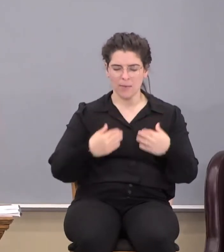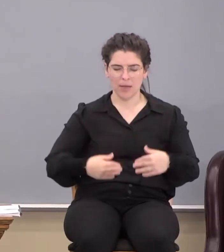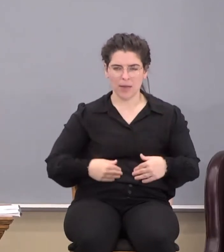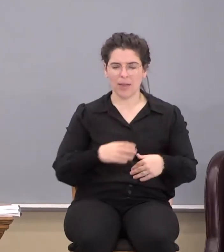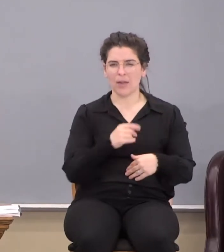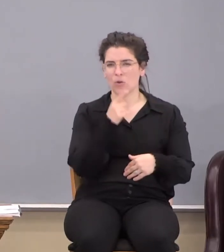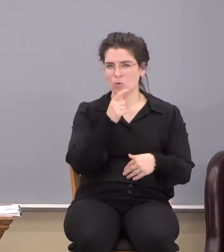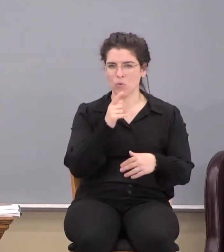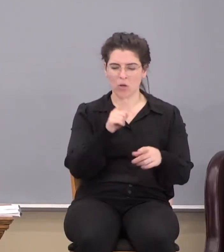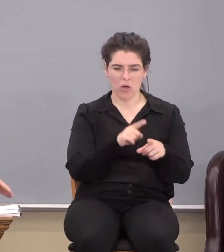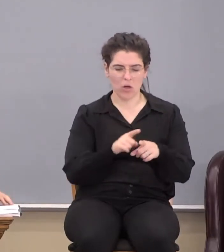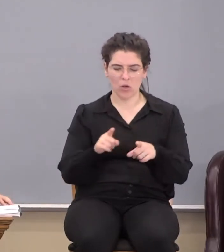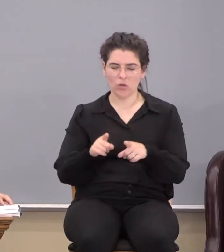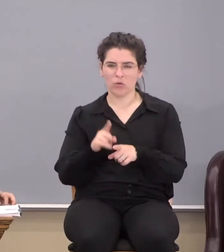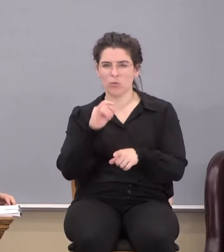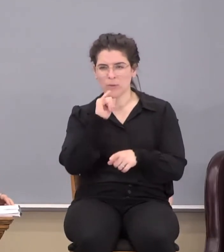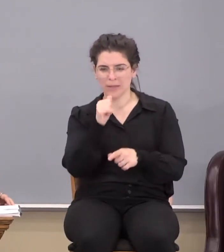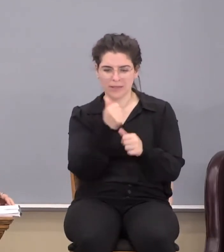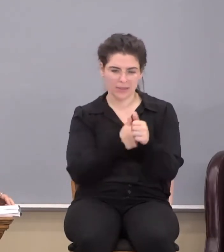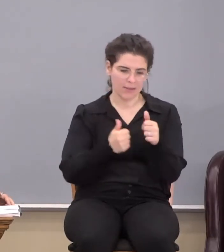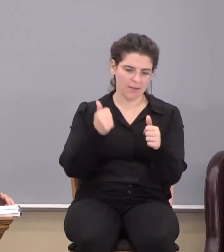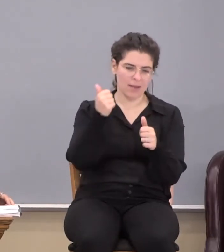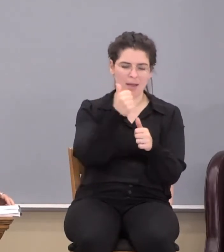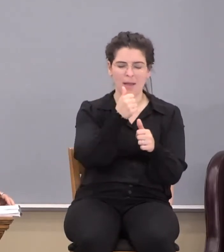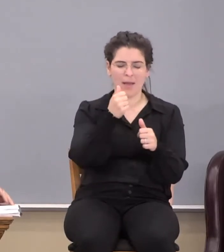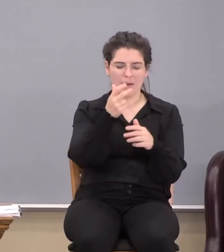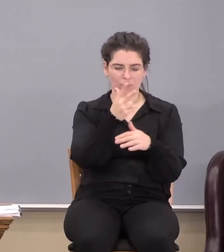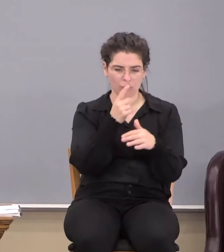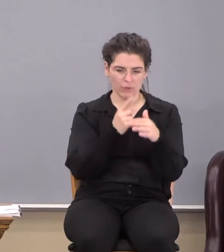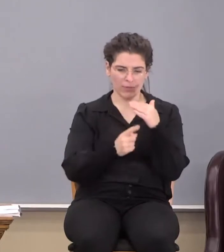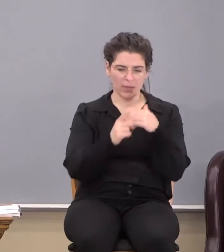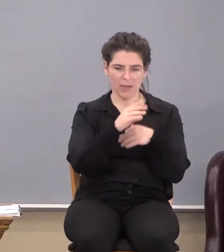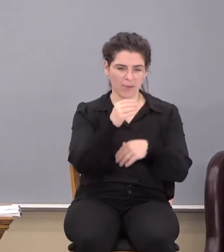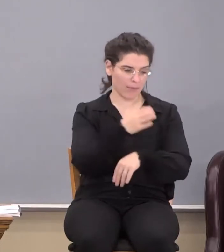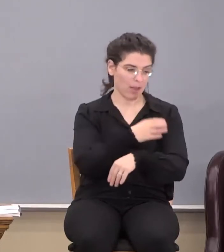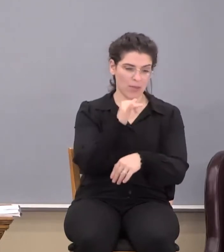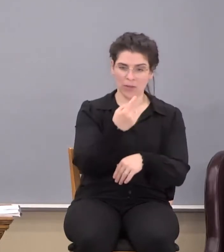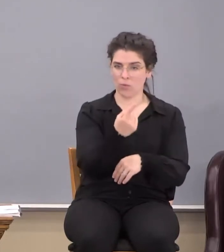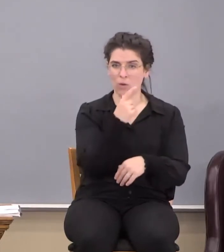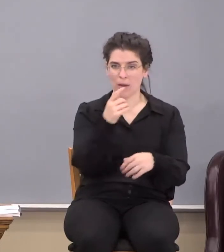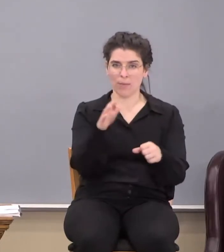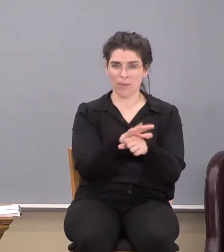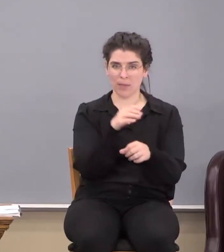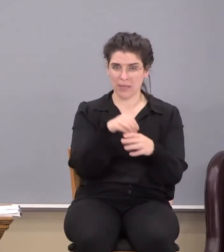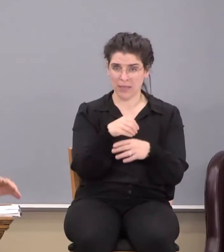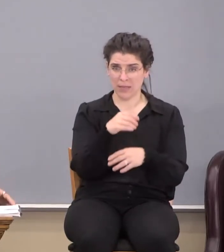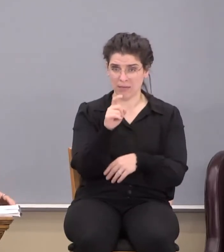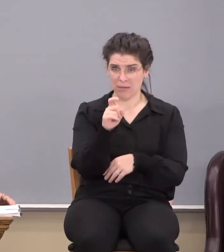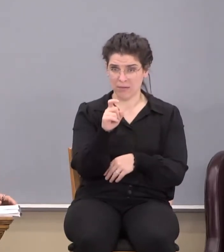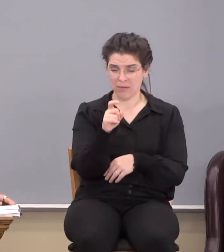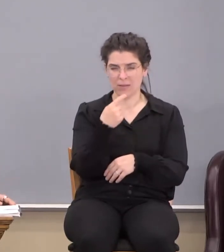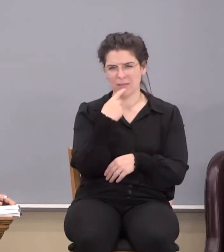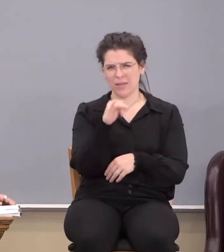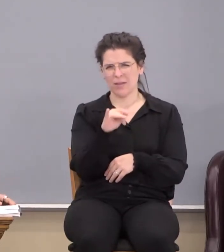and who also is the head of all principality and power. You're telling me that's the one I'm complete in? Is he saying that?